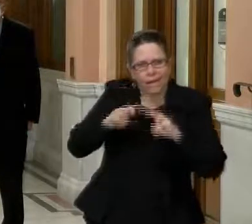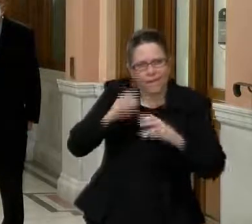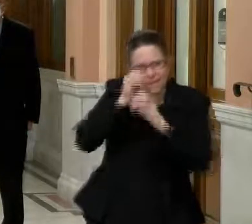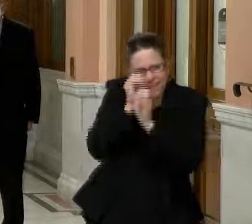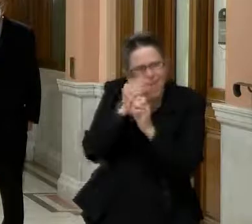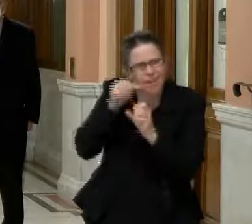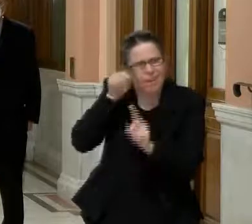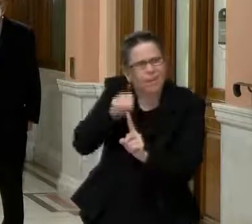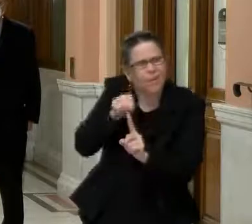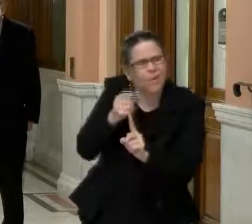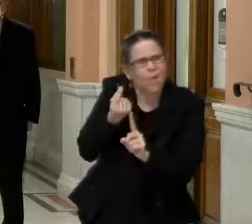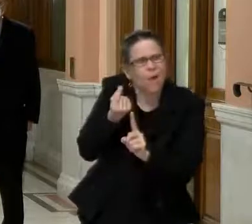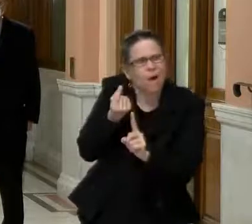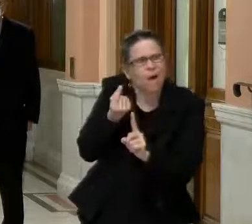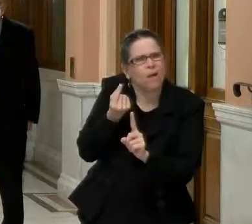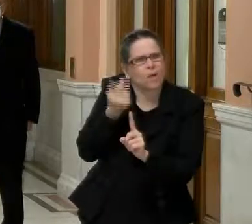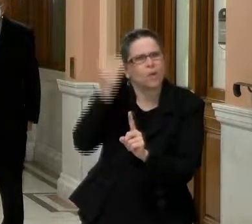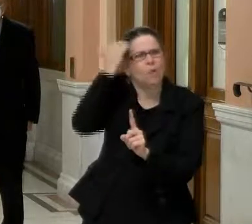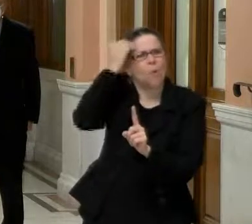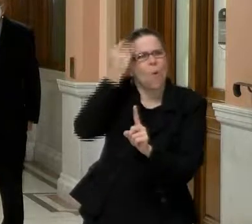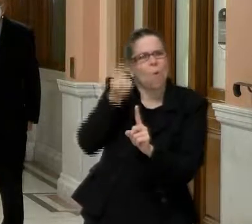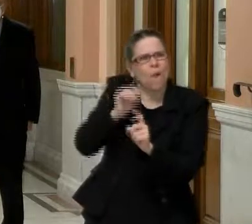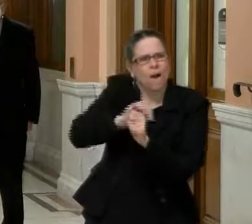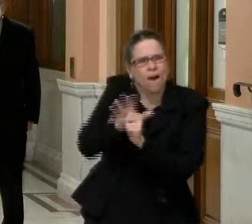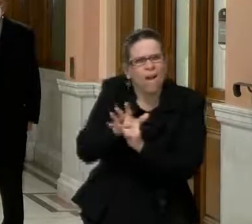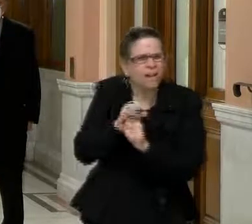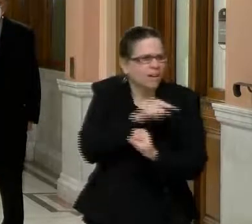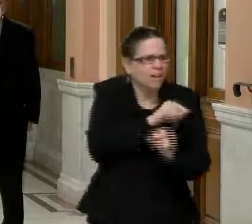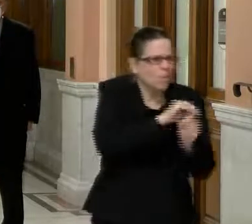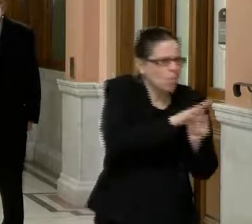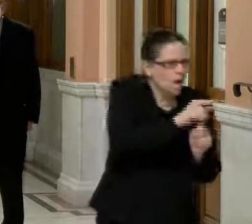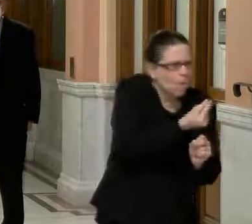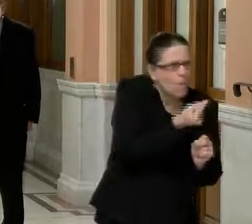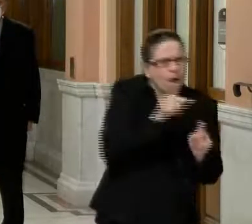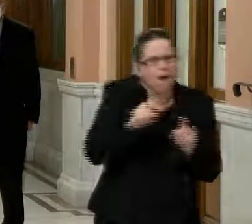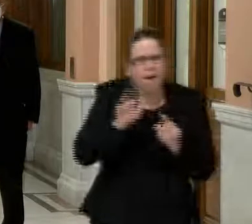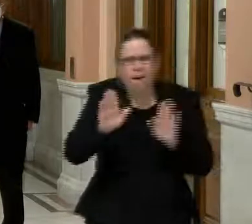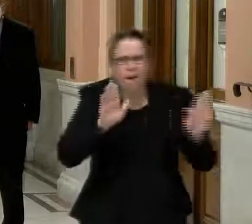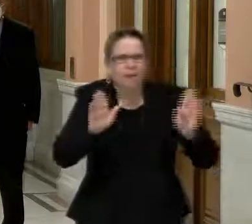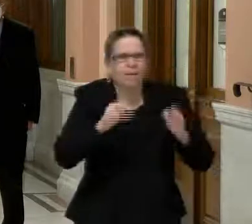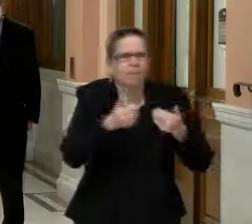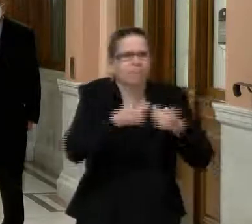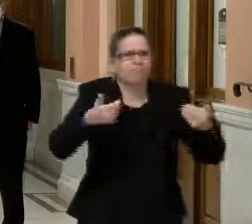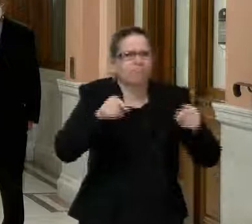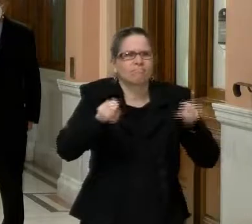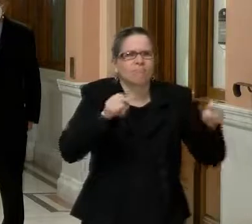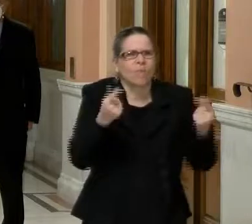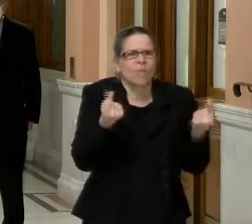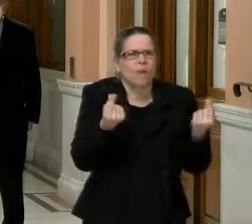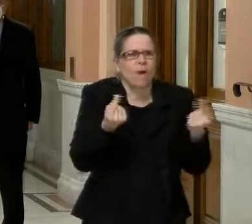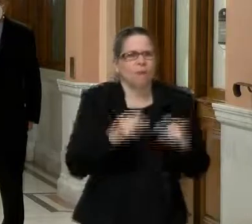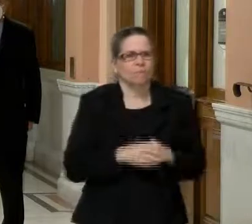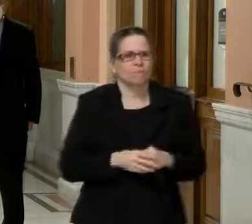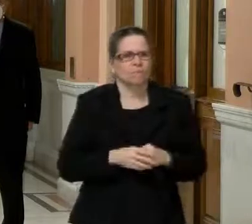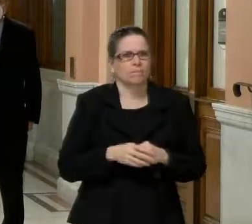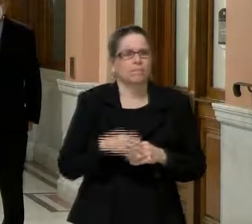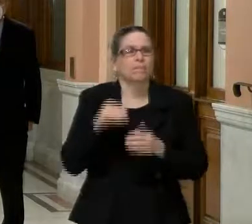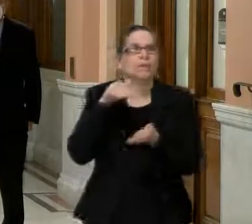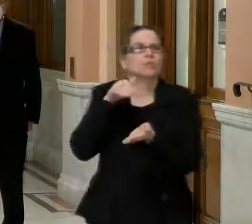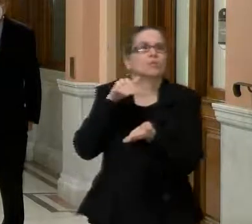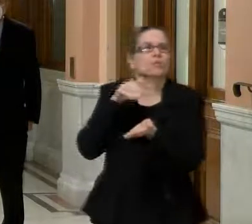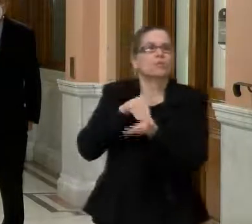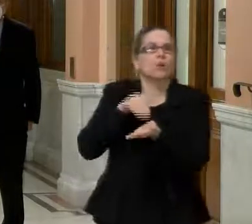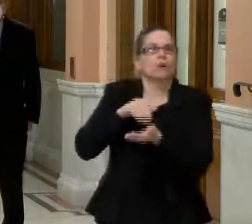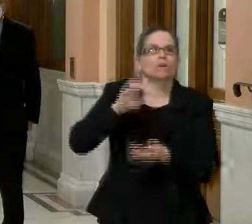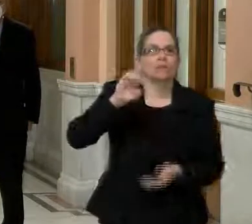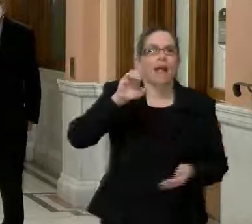uh, whether we have variants like this. Uh, Dr. Ellison, uh, who's the head of infectious disease at UMass has us involved